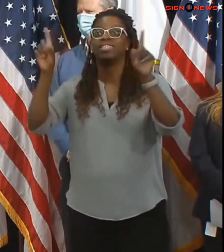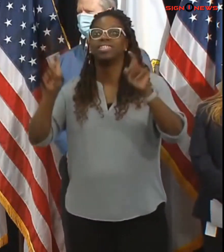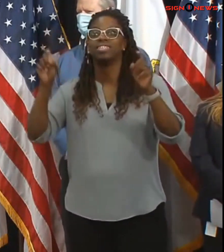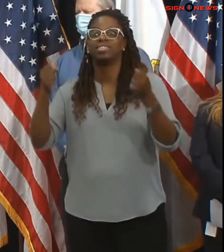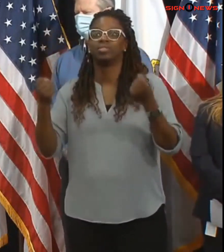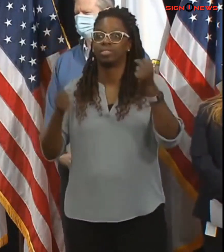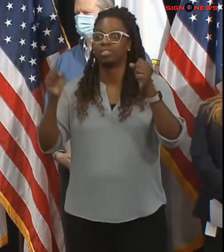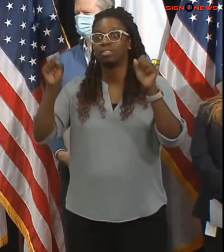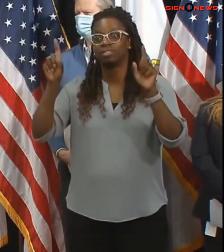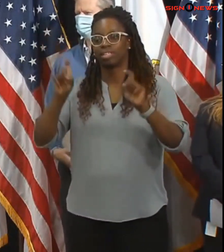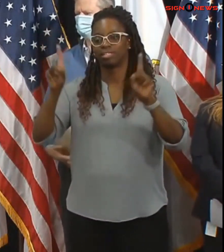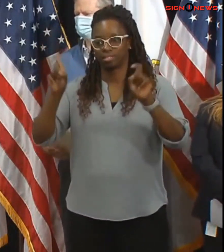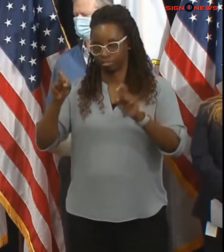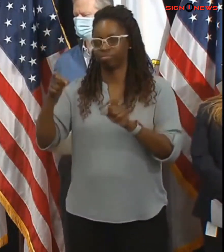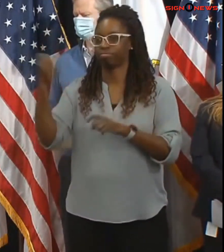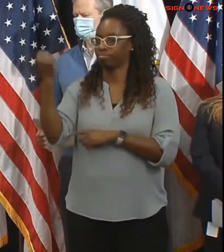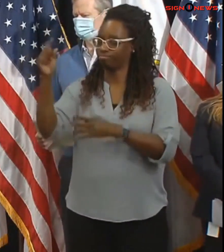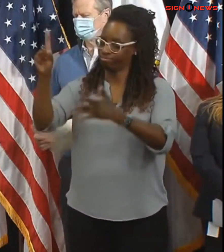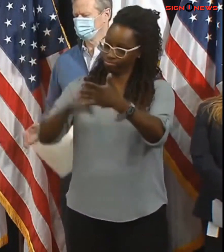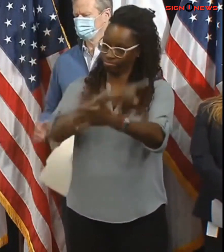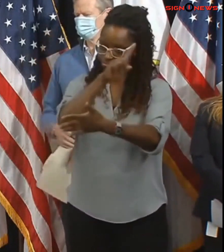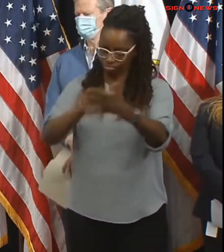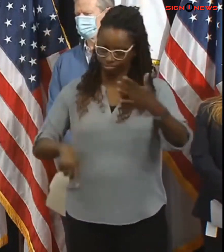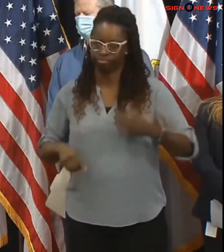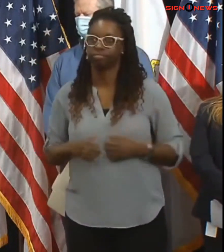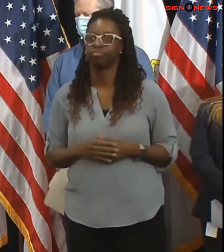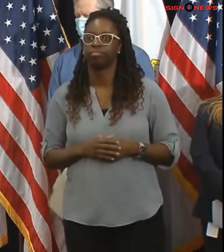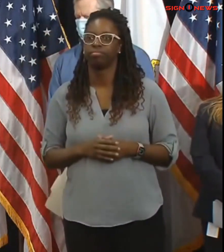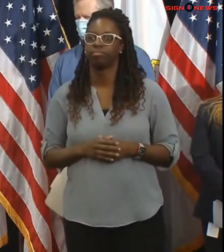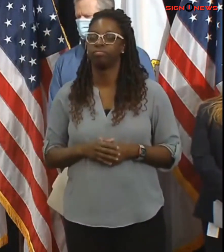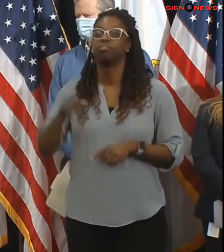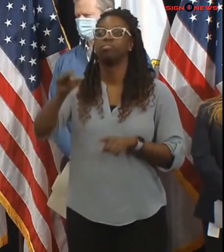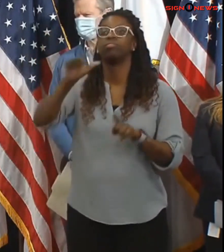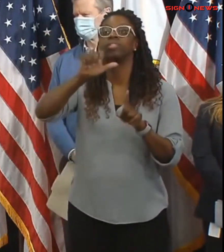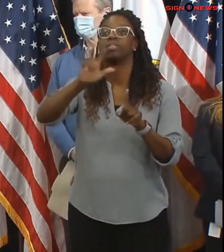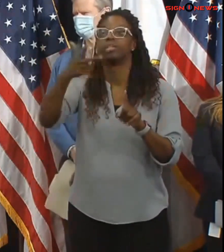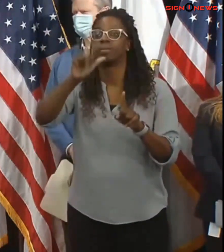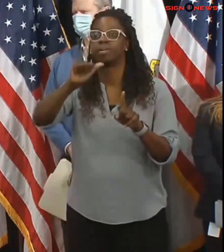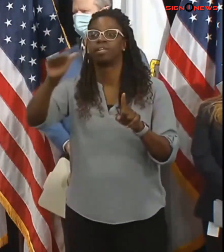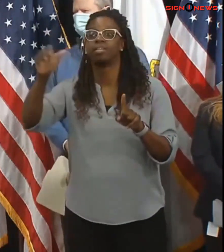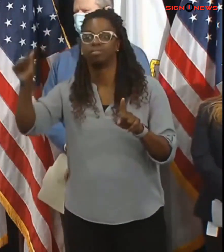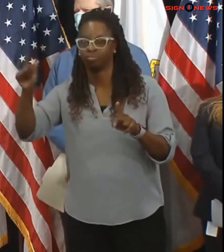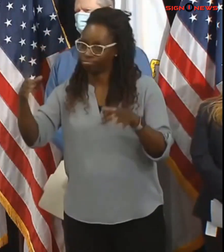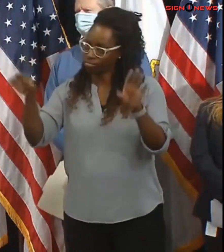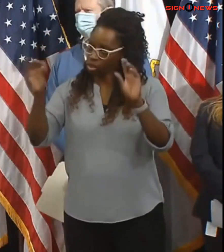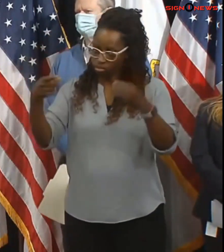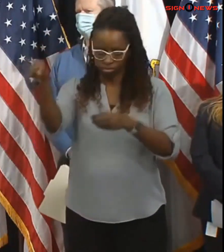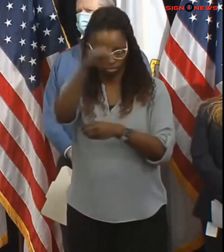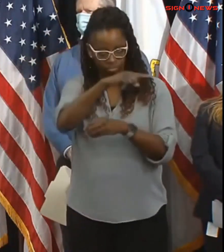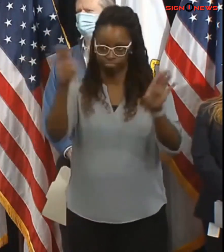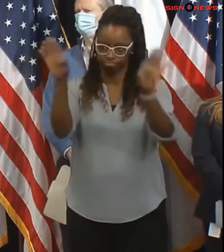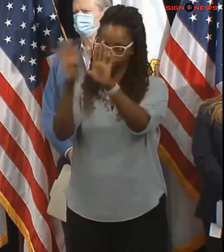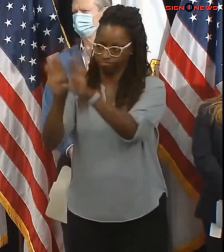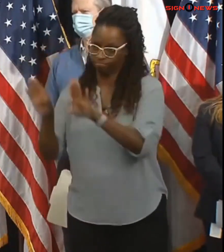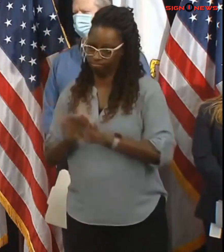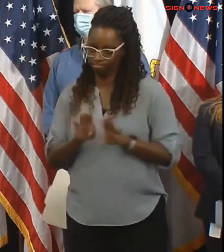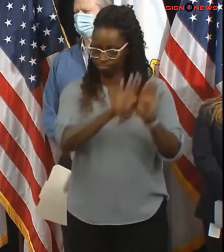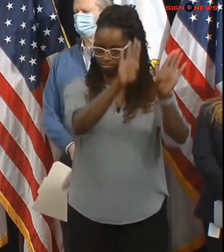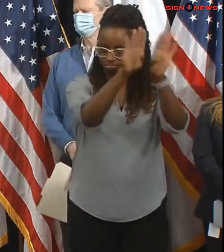will also be closed on saturday massport advises travelers to flying to check with airlines as most airlines